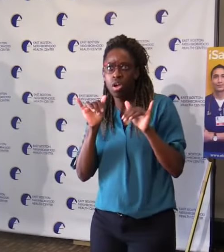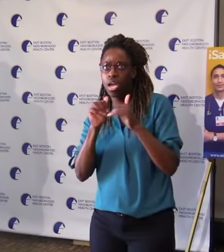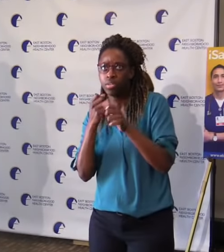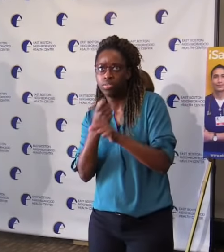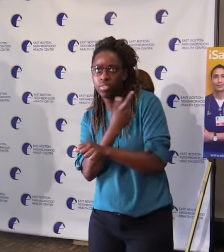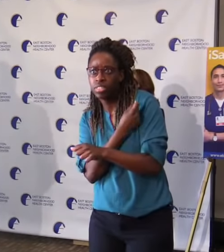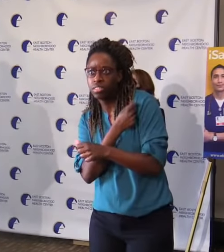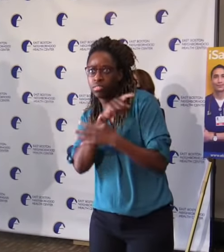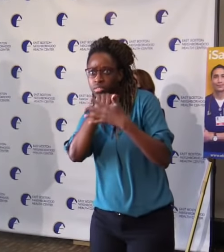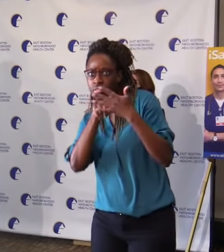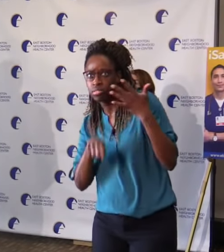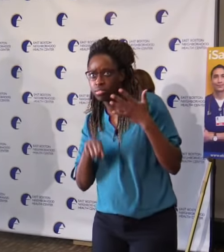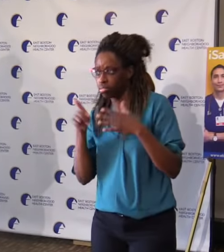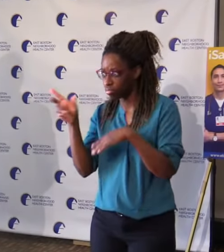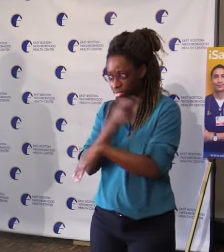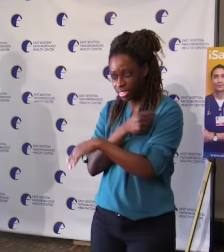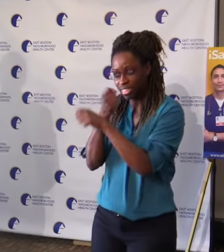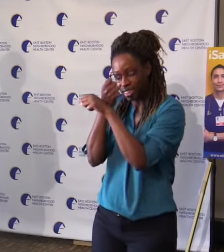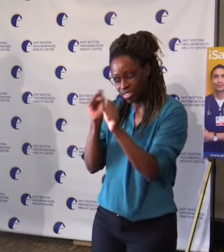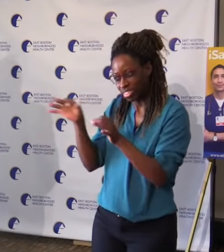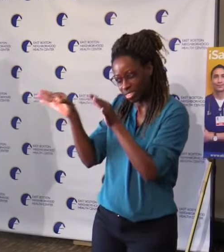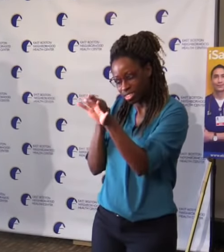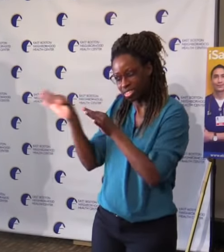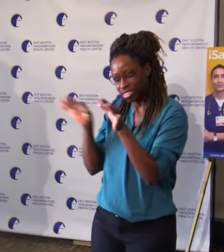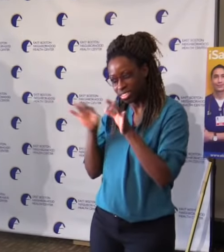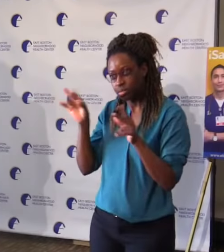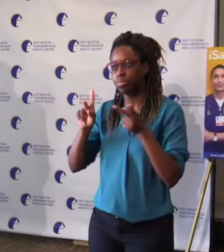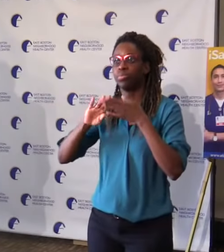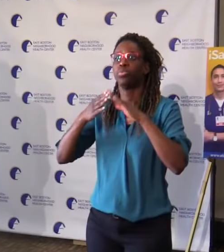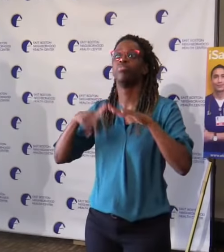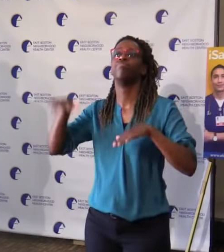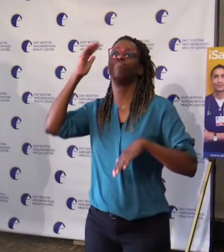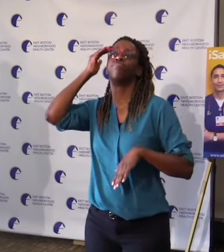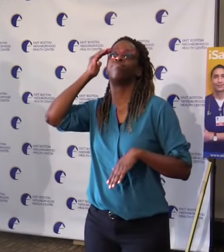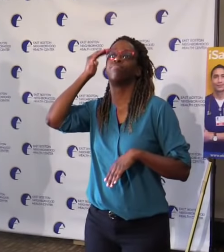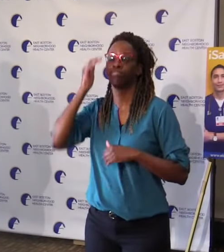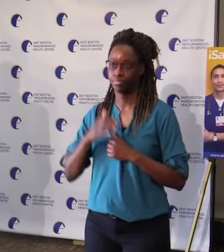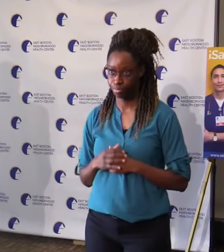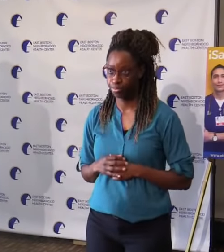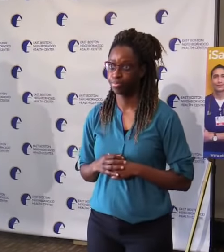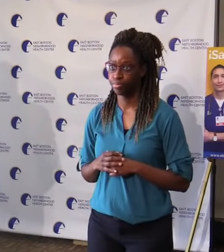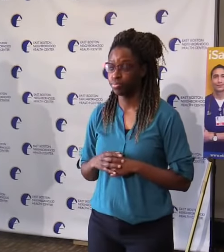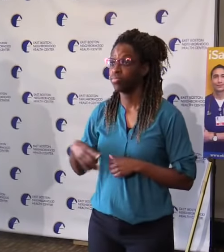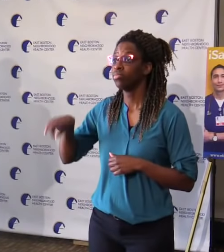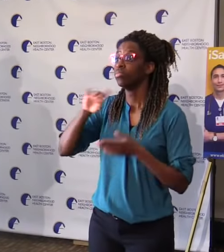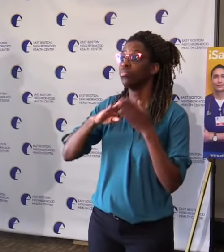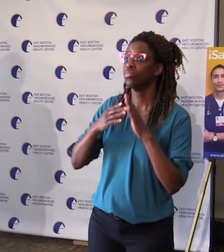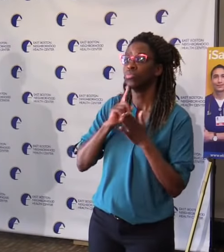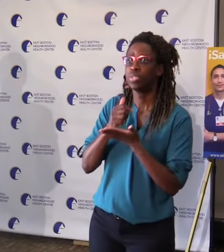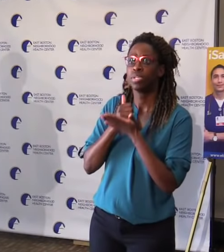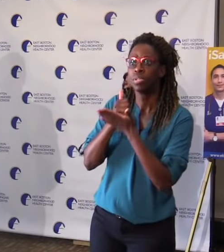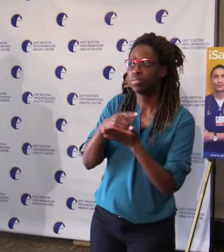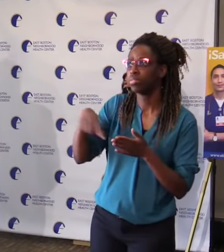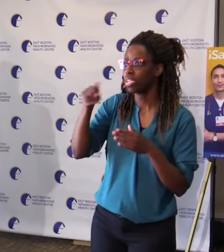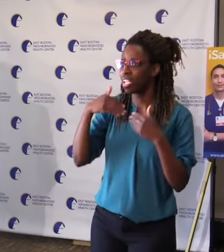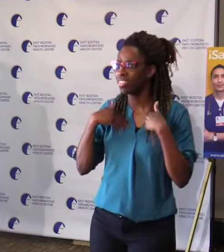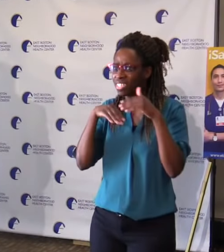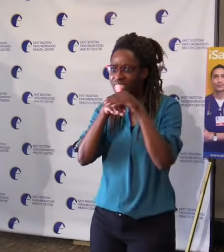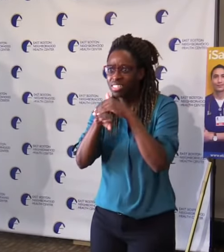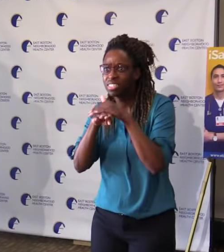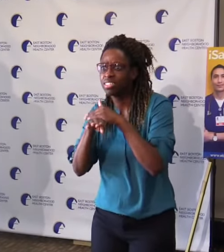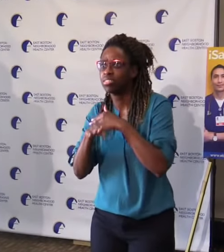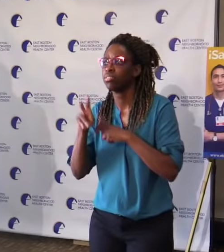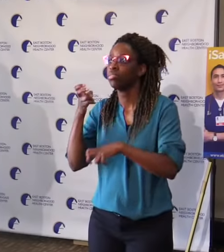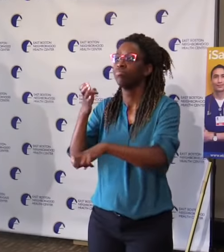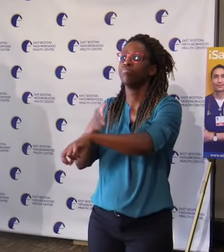They've also been working to increase access to sites, and the other speakers here will have more to say about that in a moment based on a new partnership